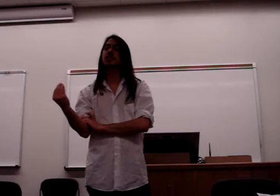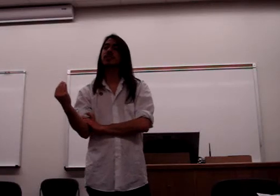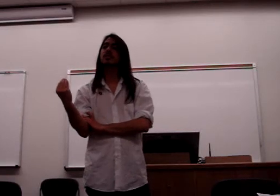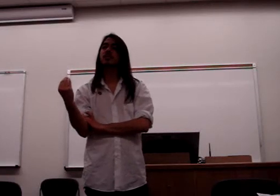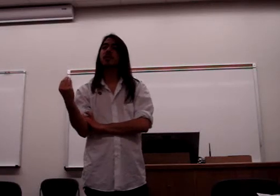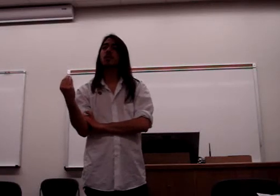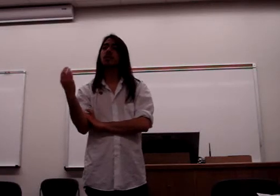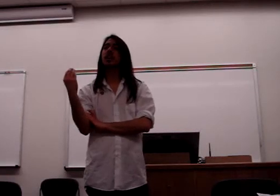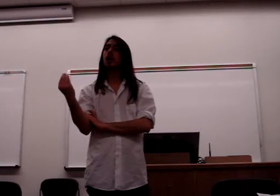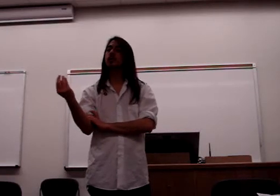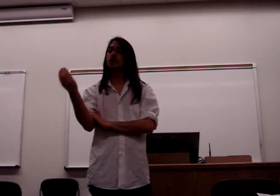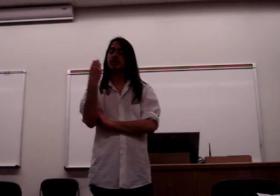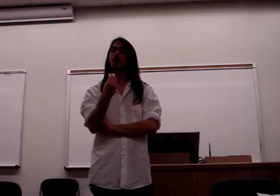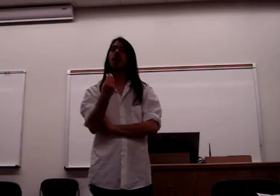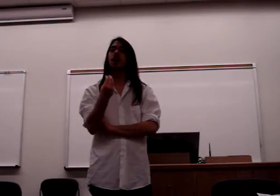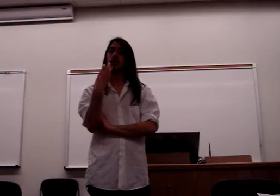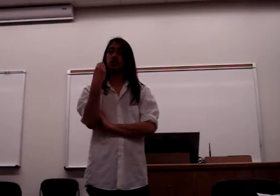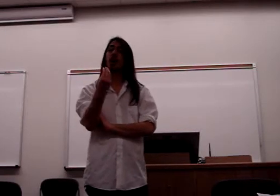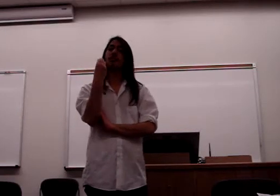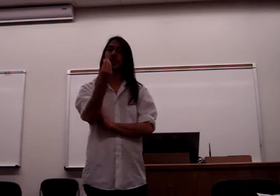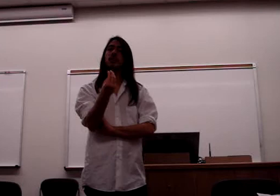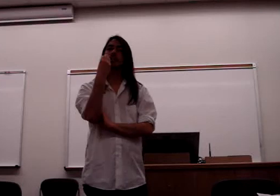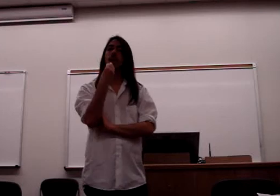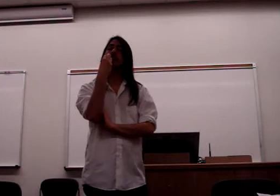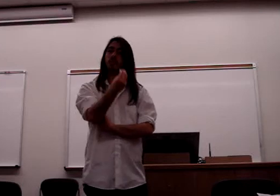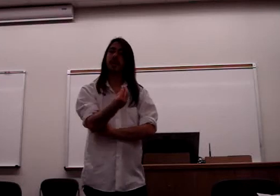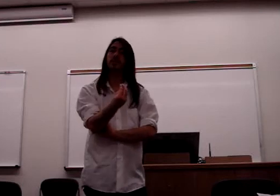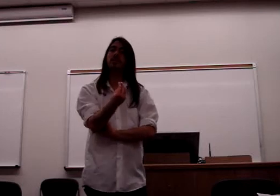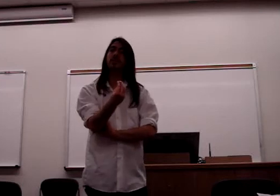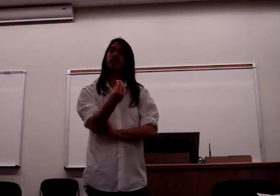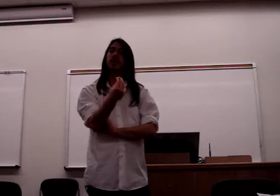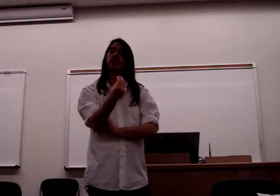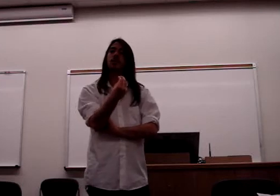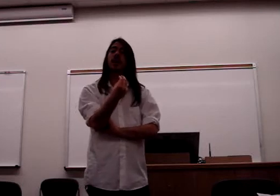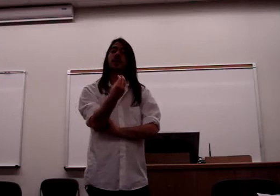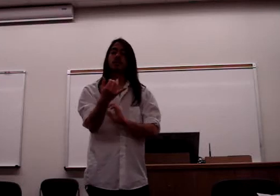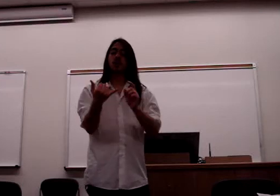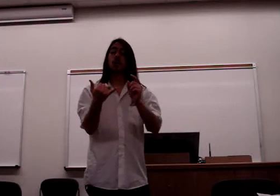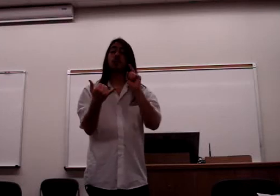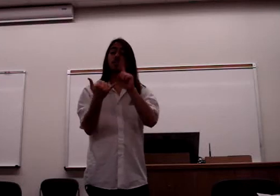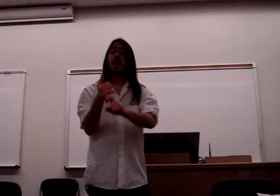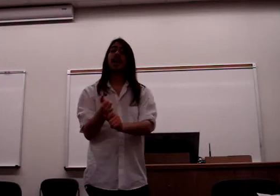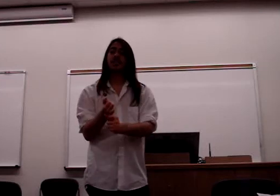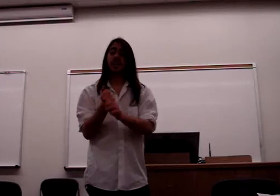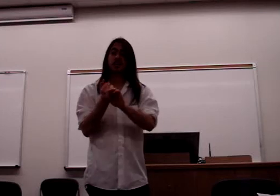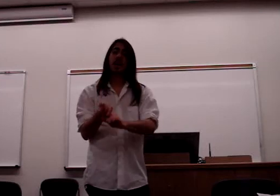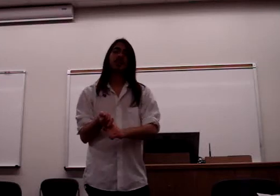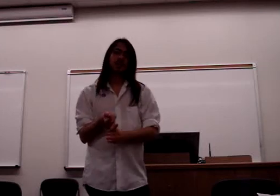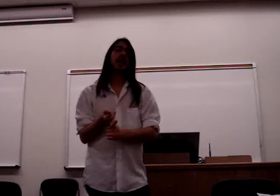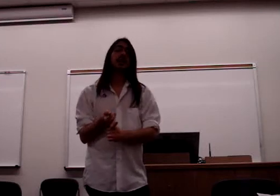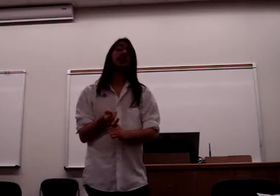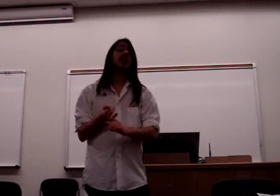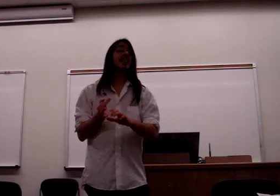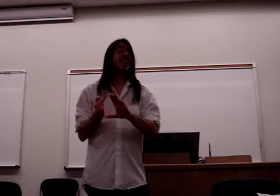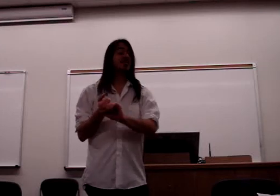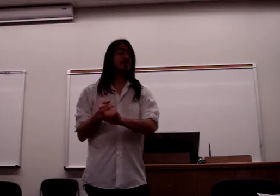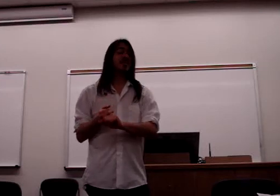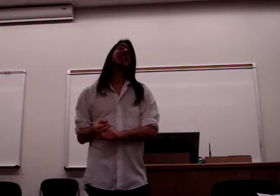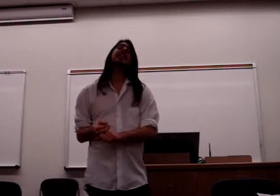justice. What they call to is the law, the law of purity, the law of race. So, they do have anxiety. They might